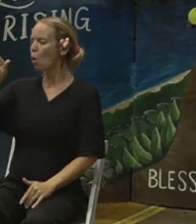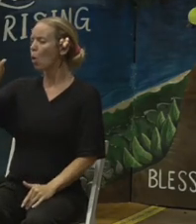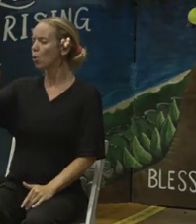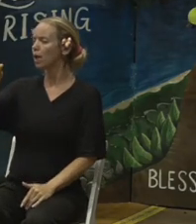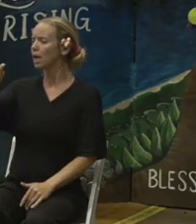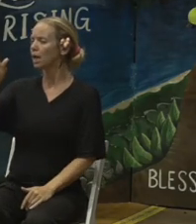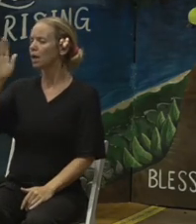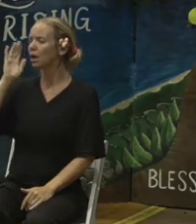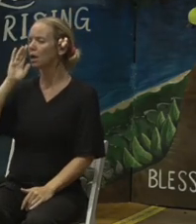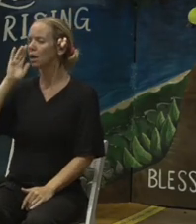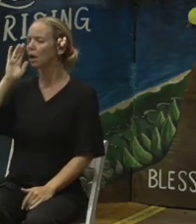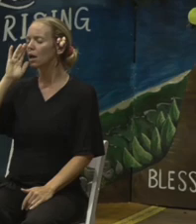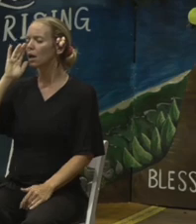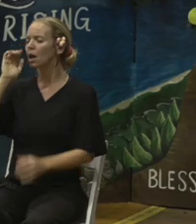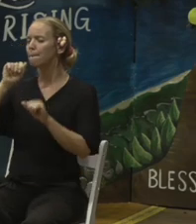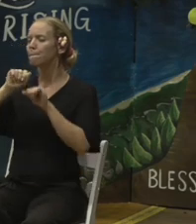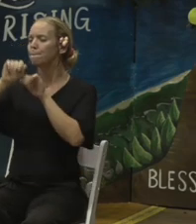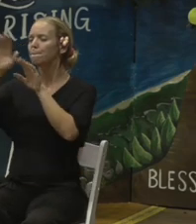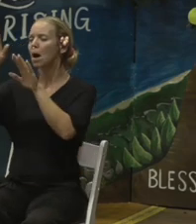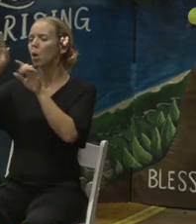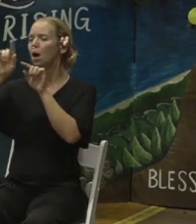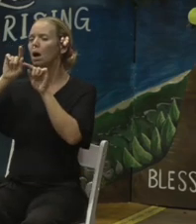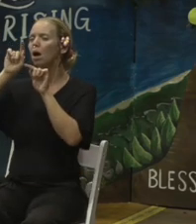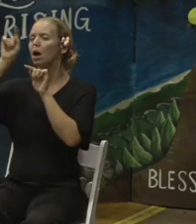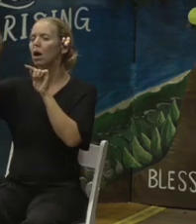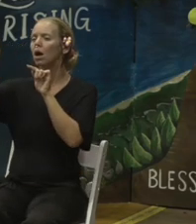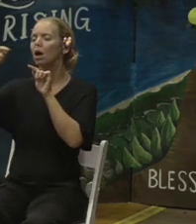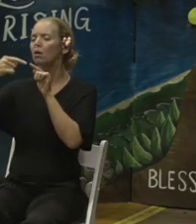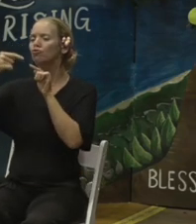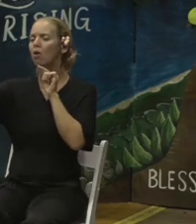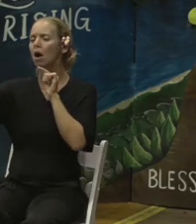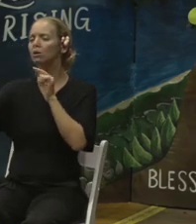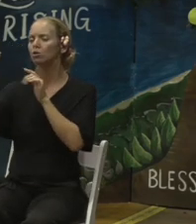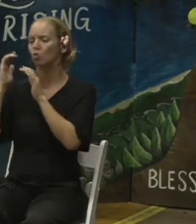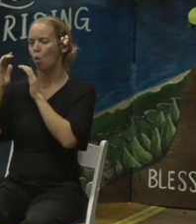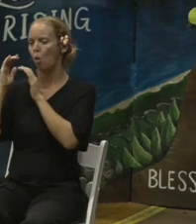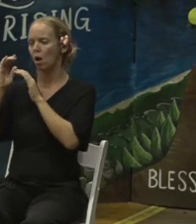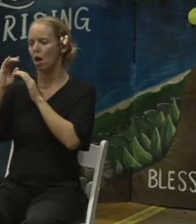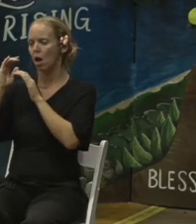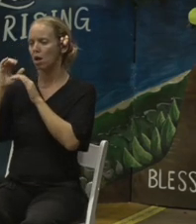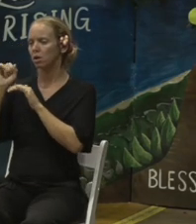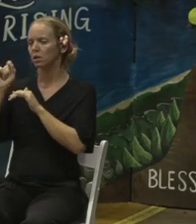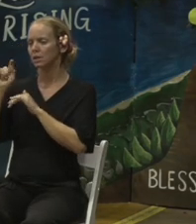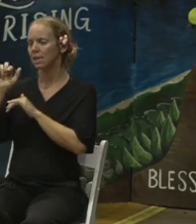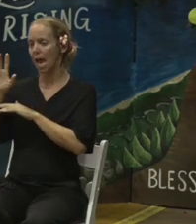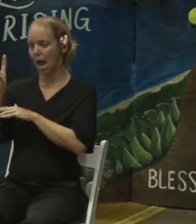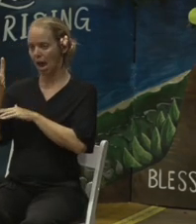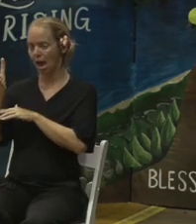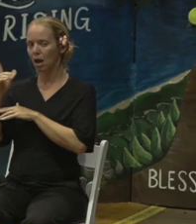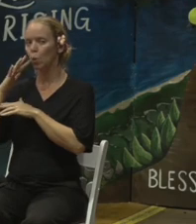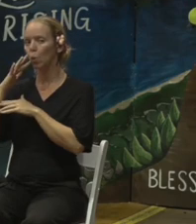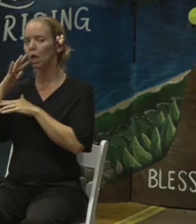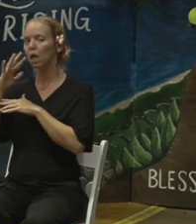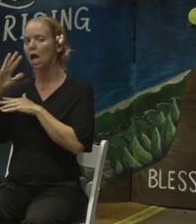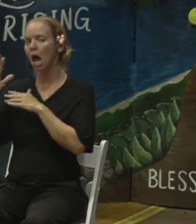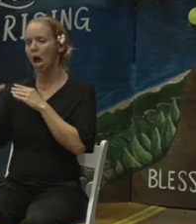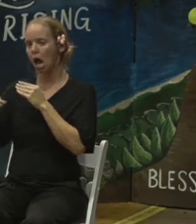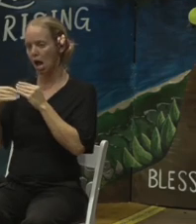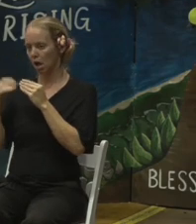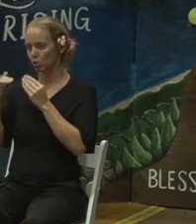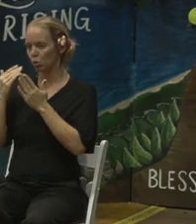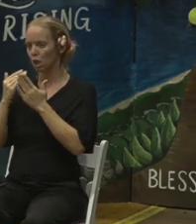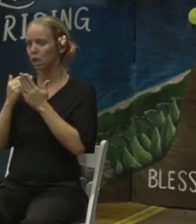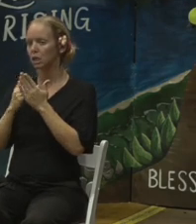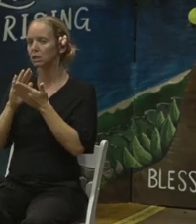It's on the Malka side of that coconut stand. So we added that to our list of sites to make it seven. And then